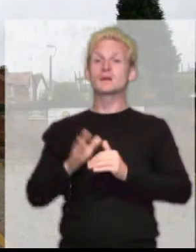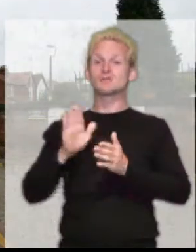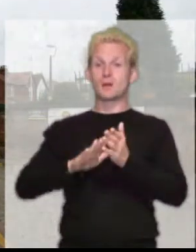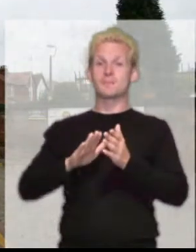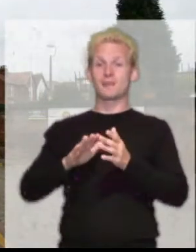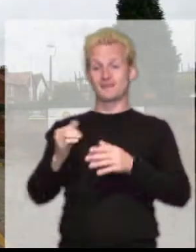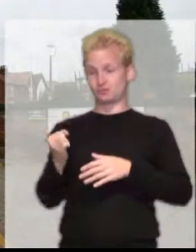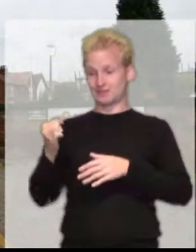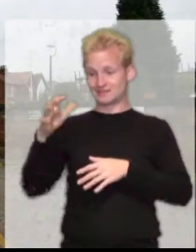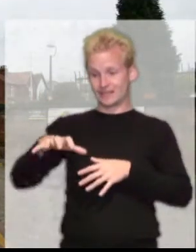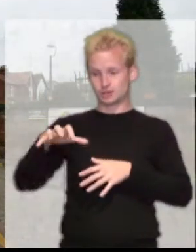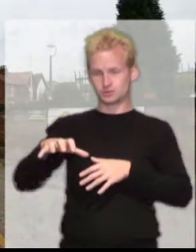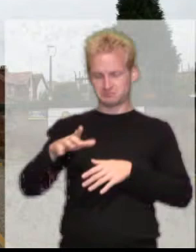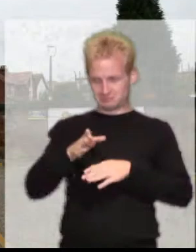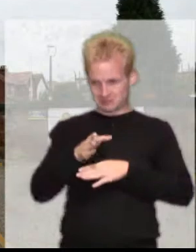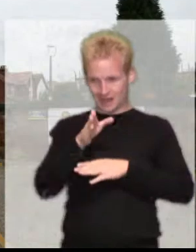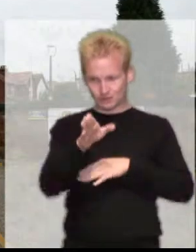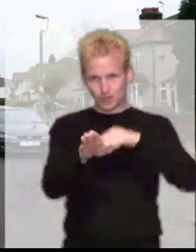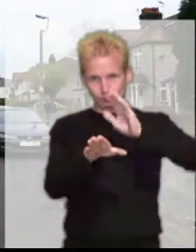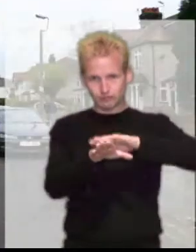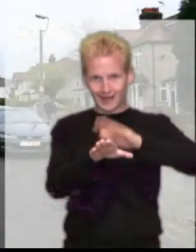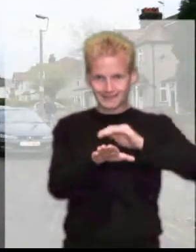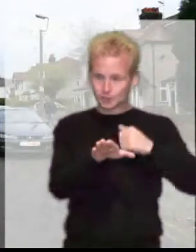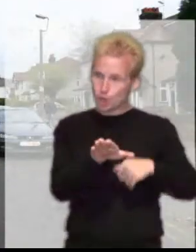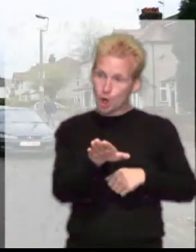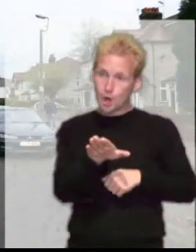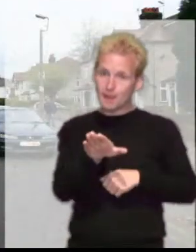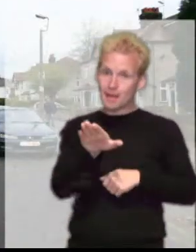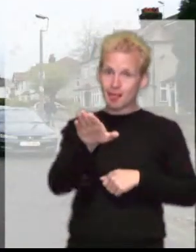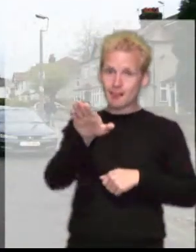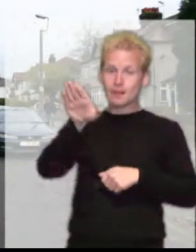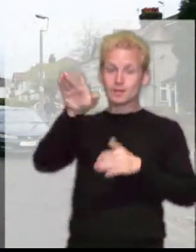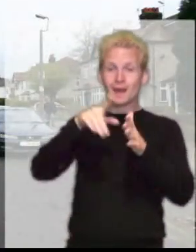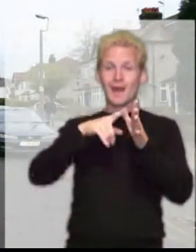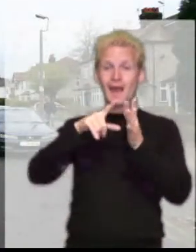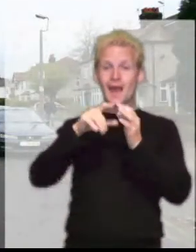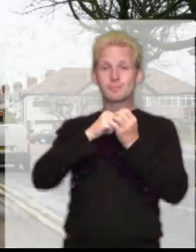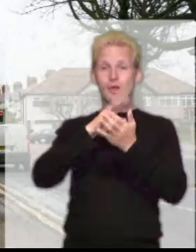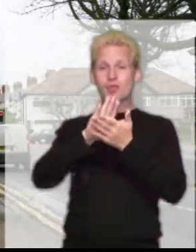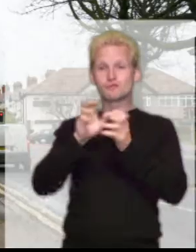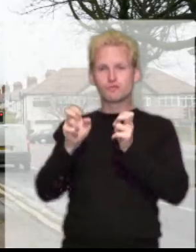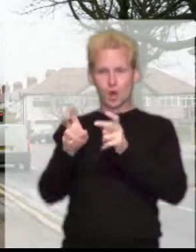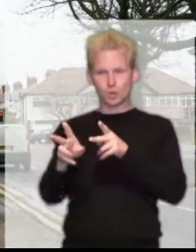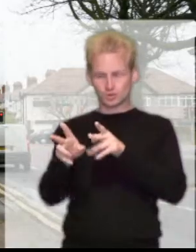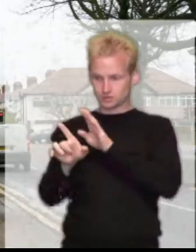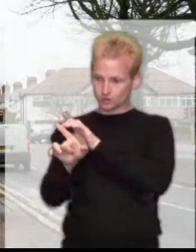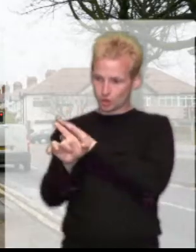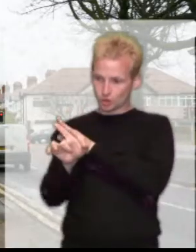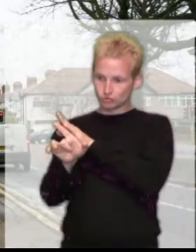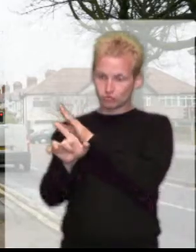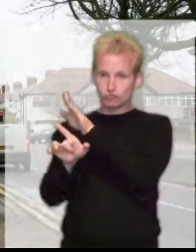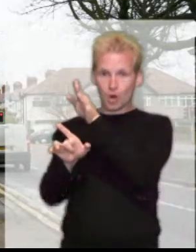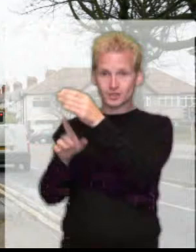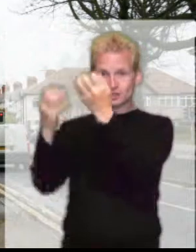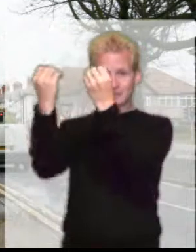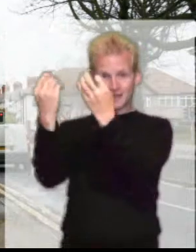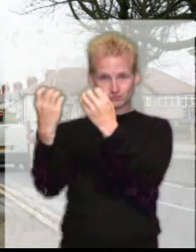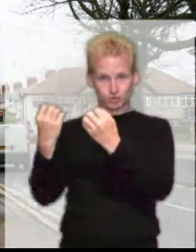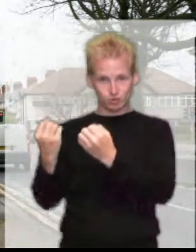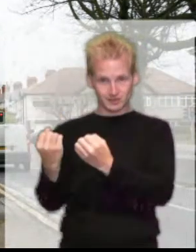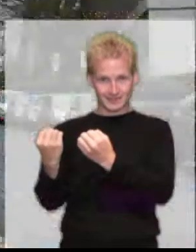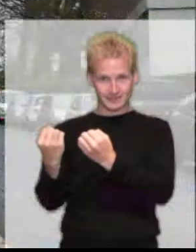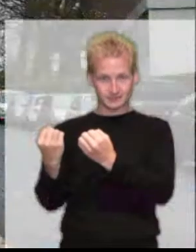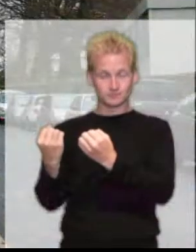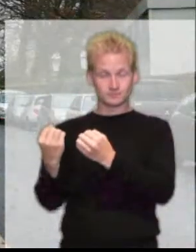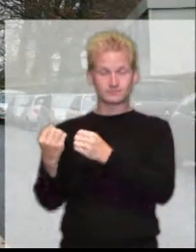From the station, turn right and go up the hill to Egberth Road. Cross Egberth Road at the pedestrian crossing